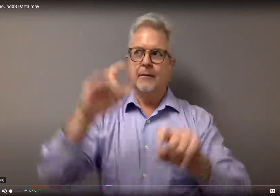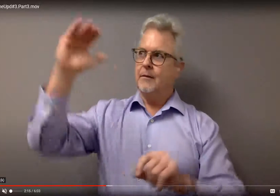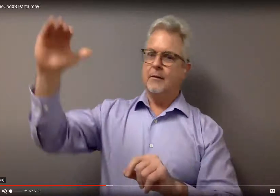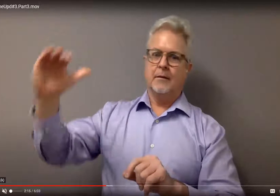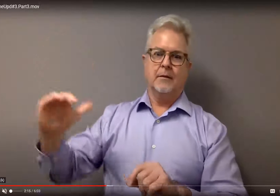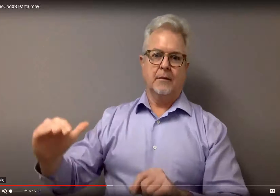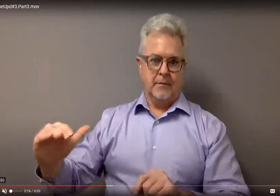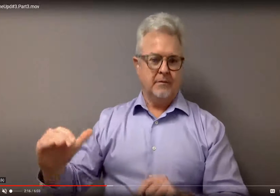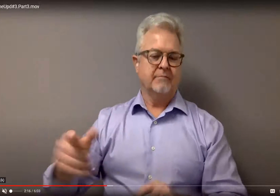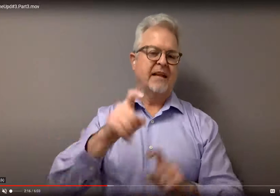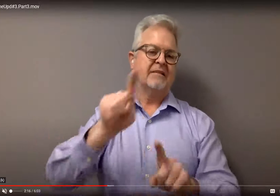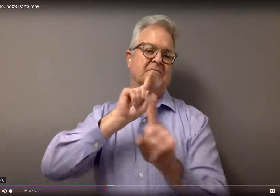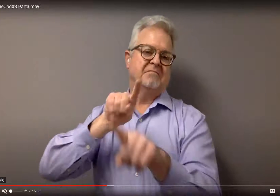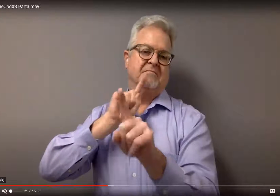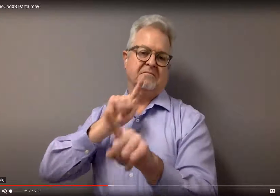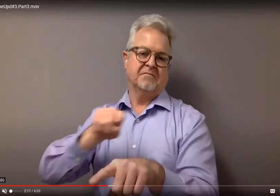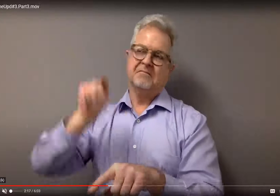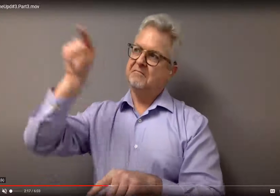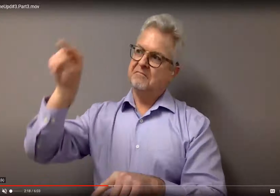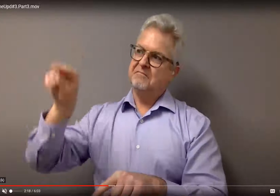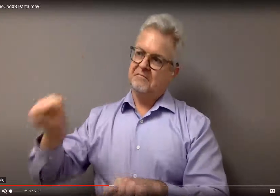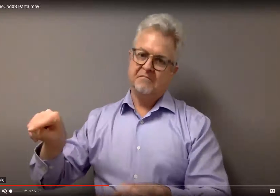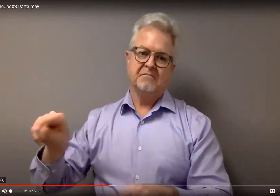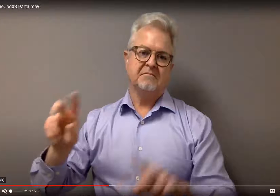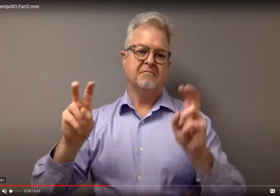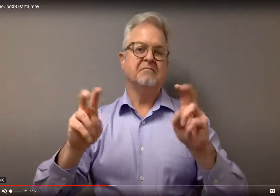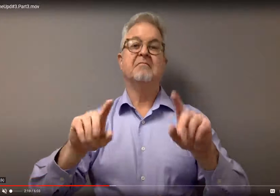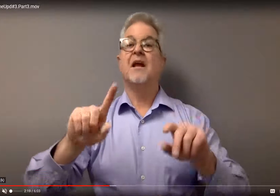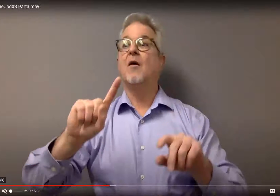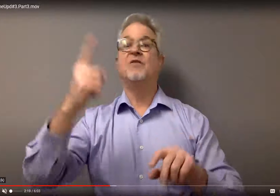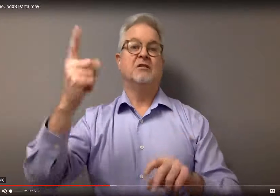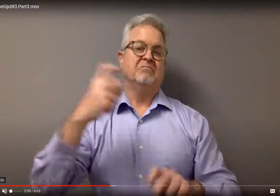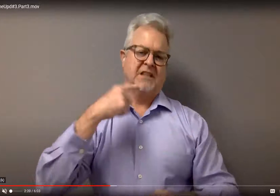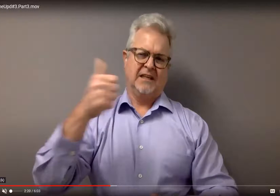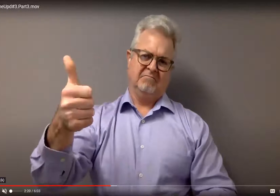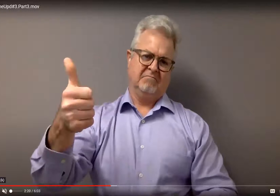anyone who's COVID positive? You know the list, and you have to answer each of those questions.